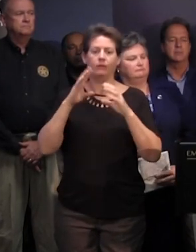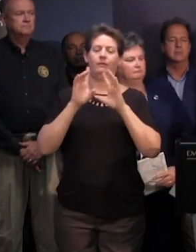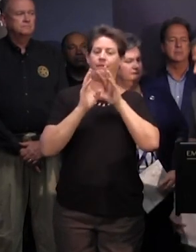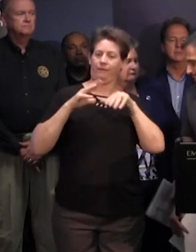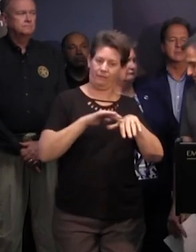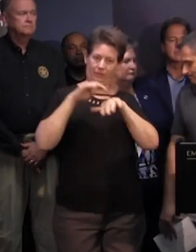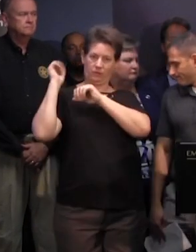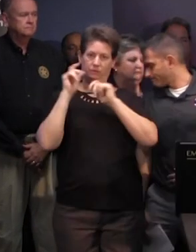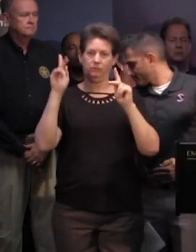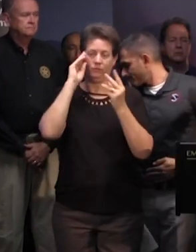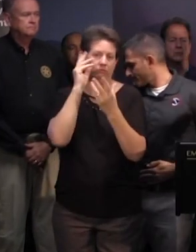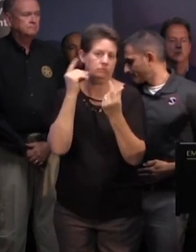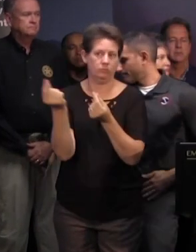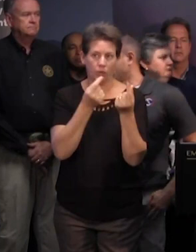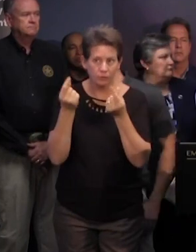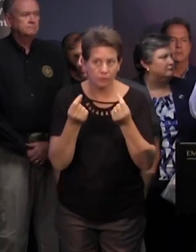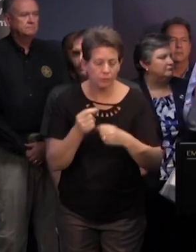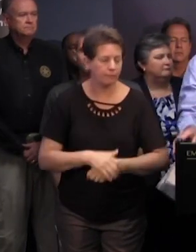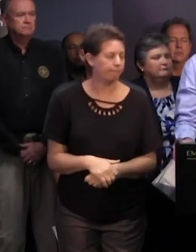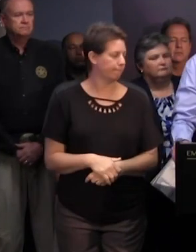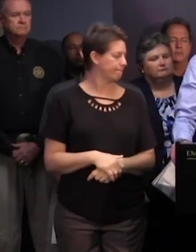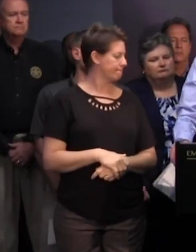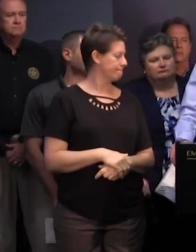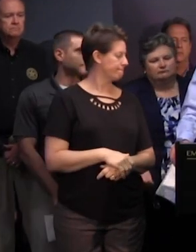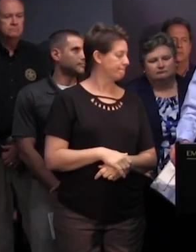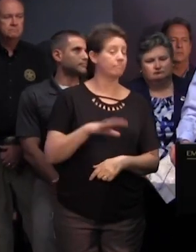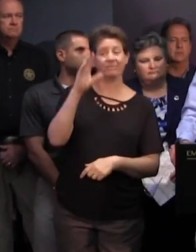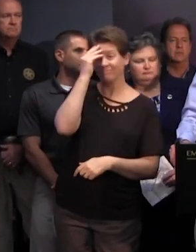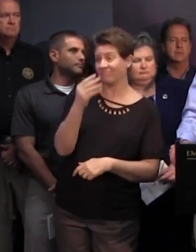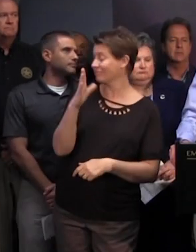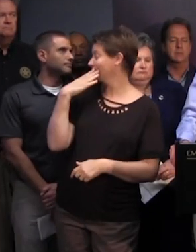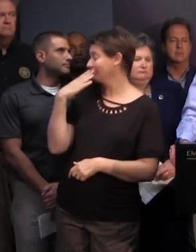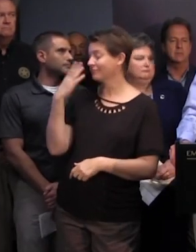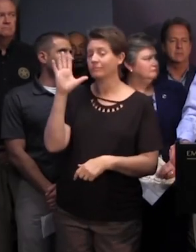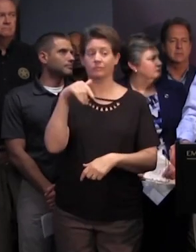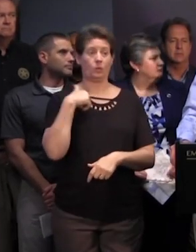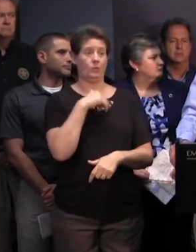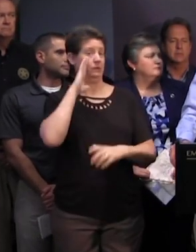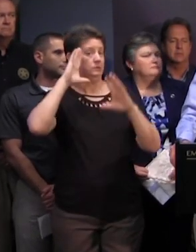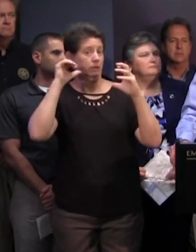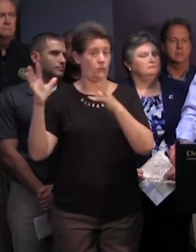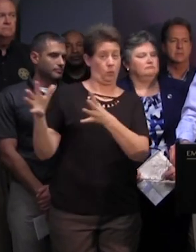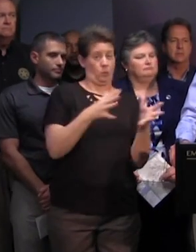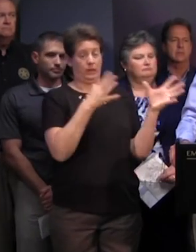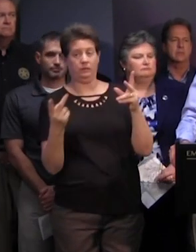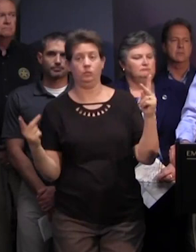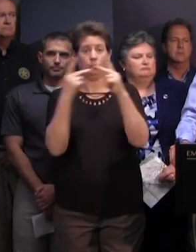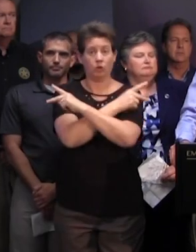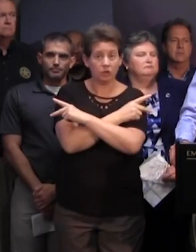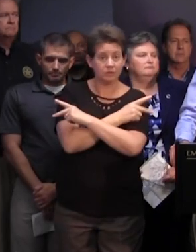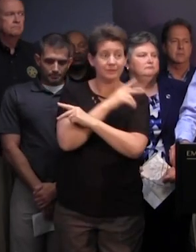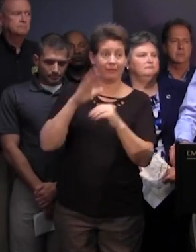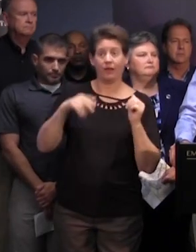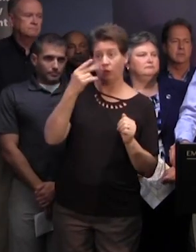you thank you john i'd like to point out that we are expecting more wind than we had with hugo and more water than we